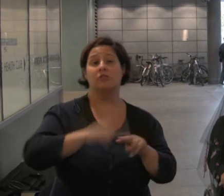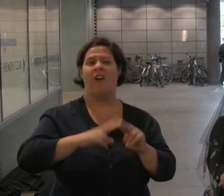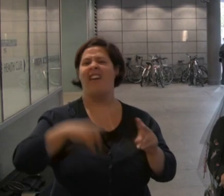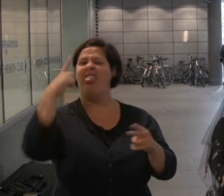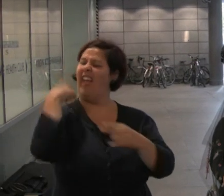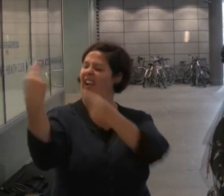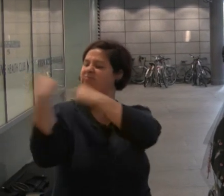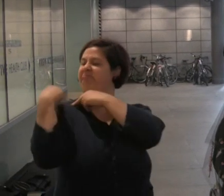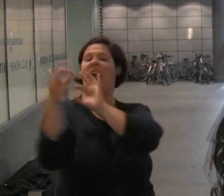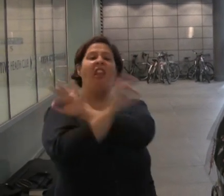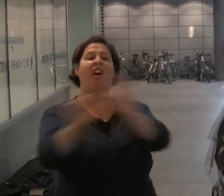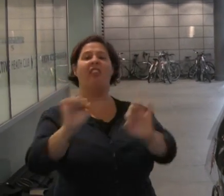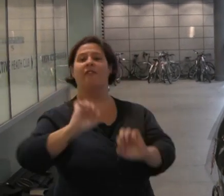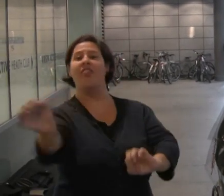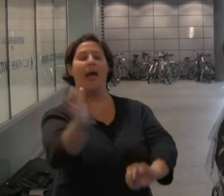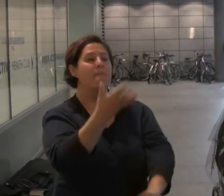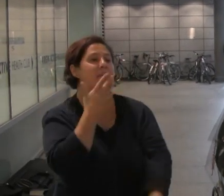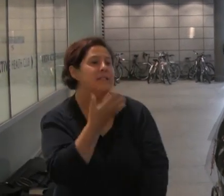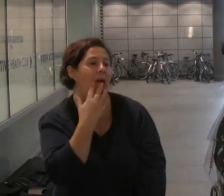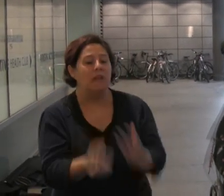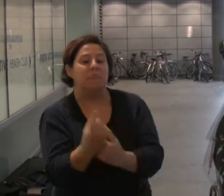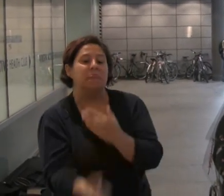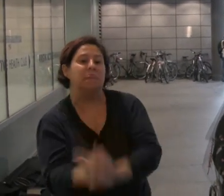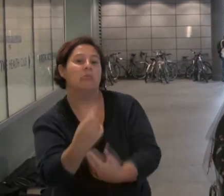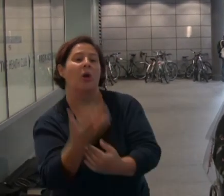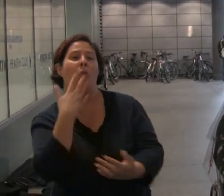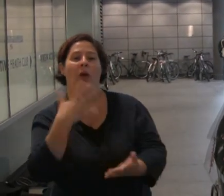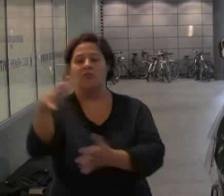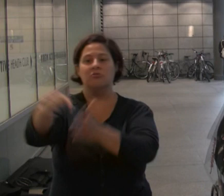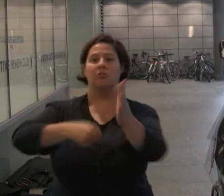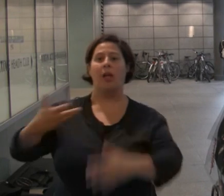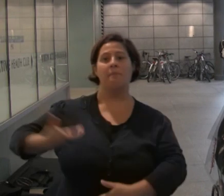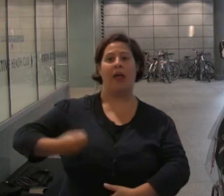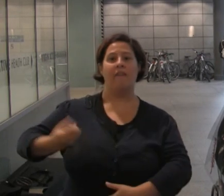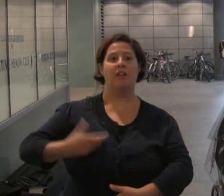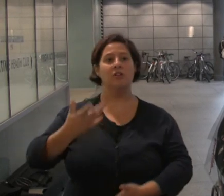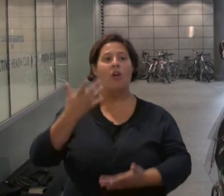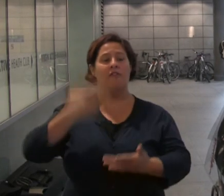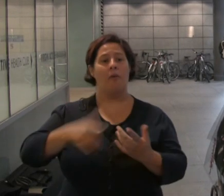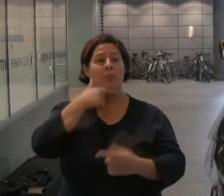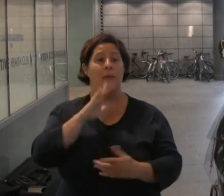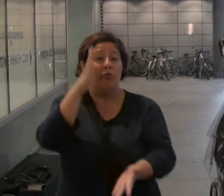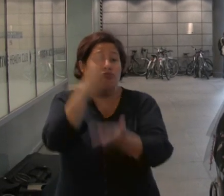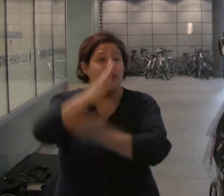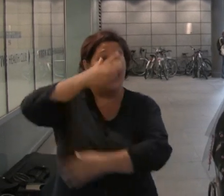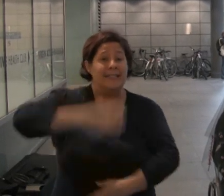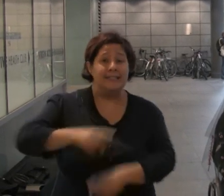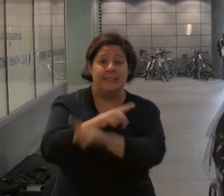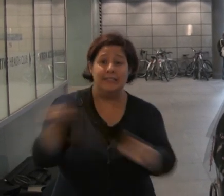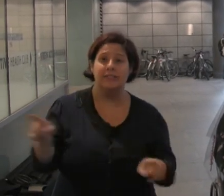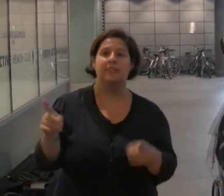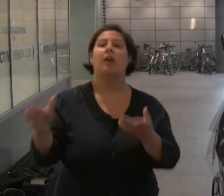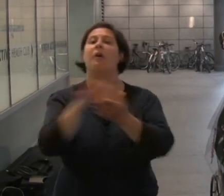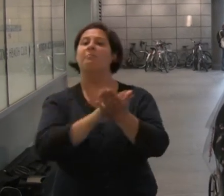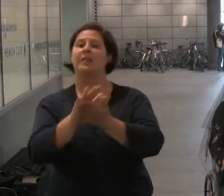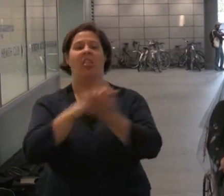accountable for the mistakes and inaccuracies when removing benefits from those in genuine need and therefore